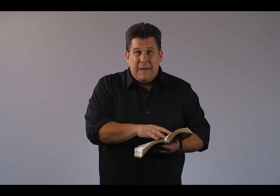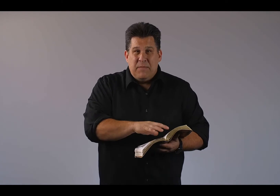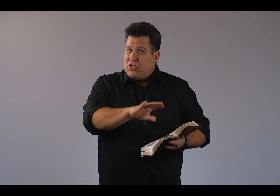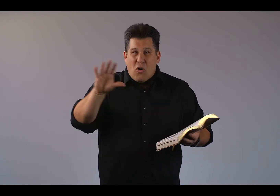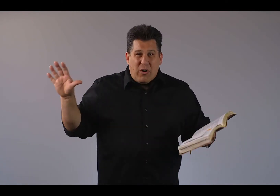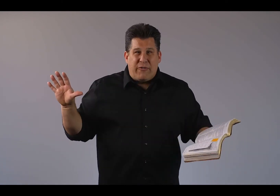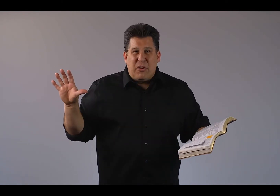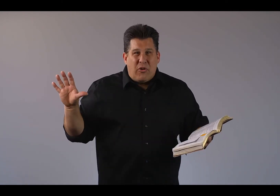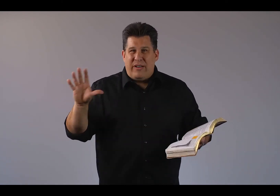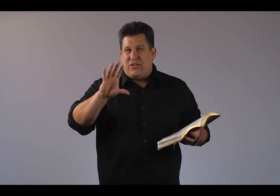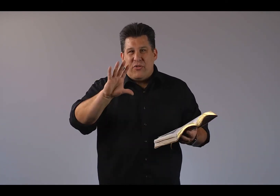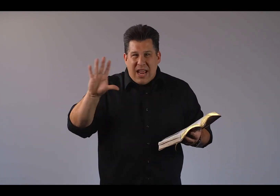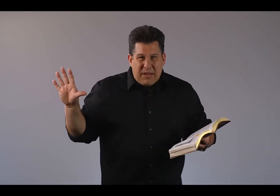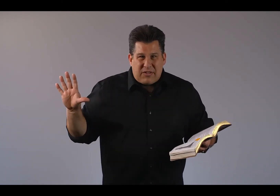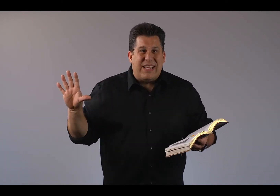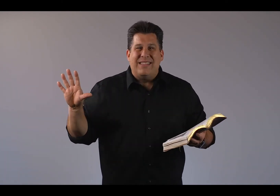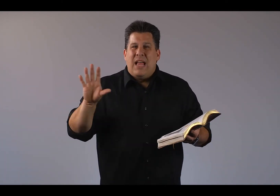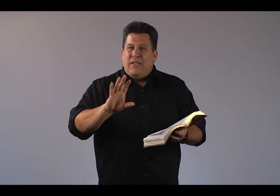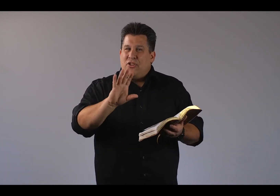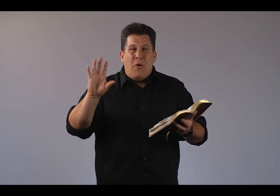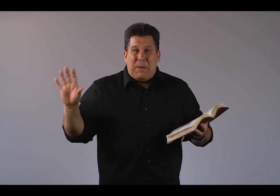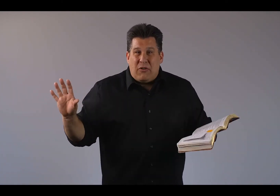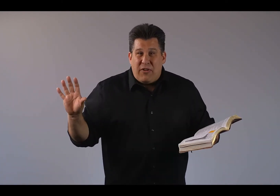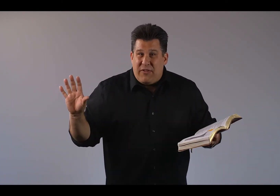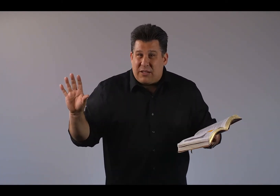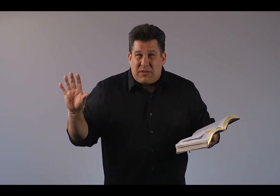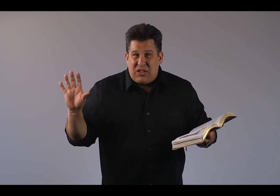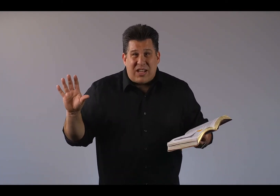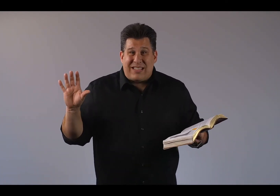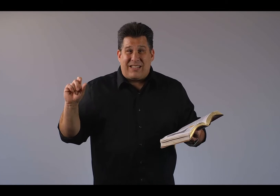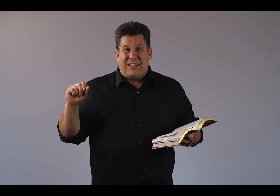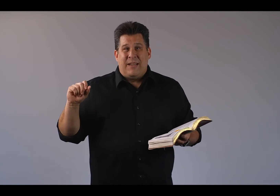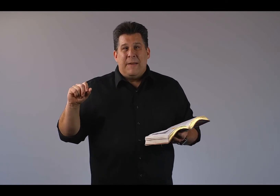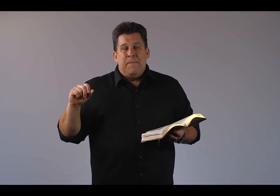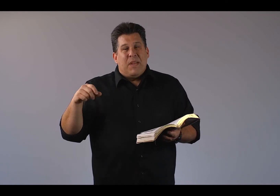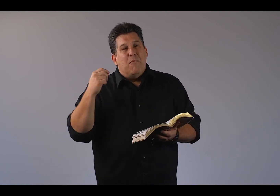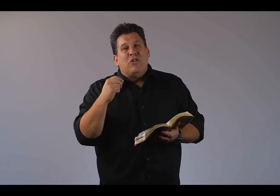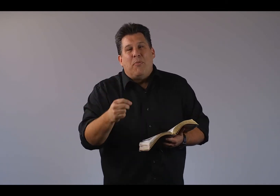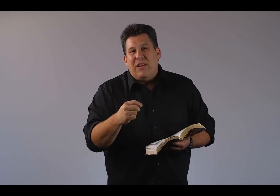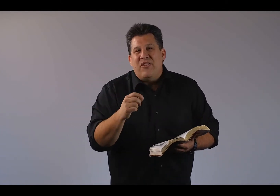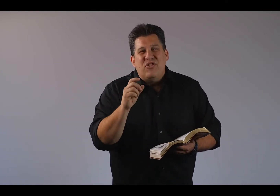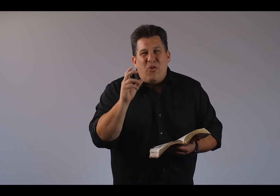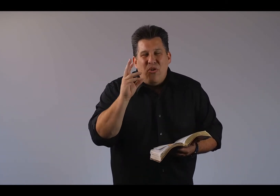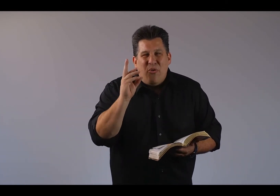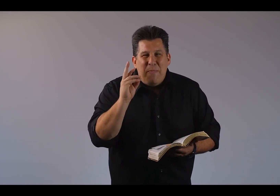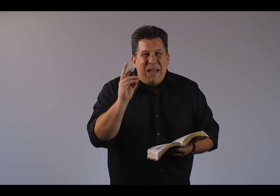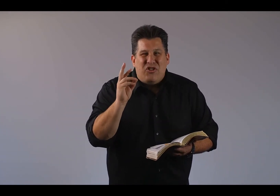There's no word from the Lord. There's no naming of sins. There's no appeal for the victims of injustice. And most importantly, there's no mention